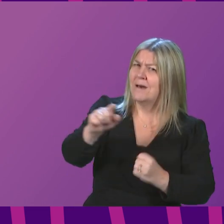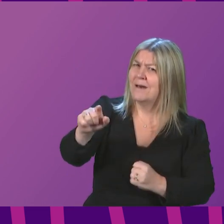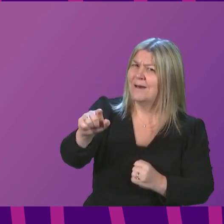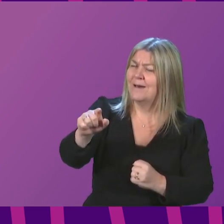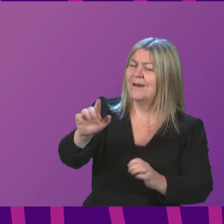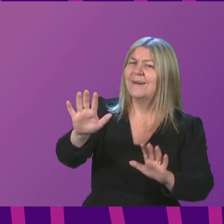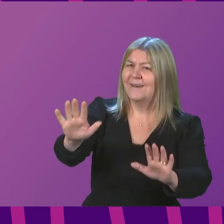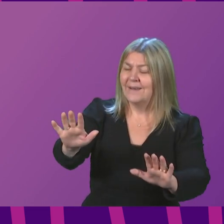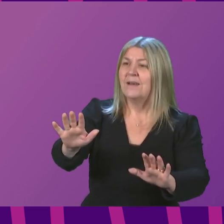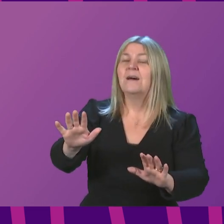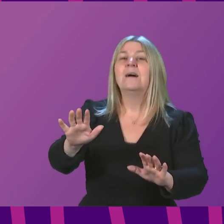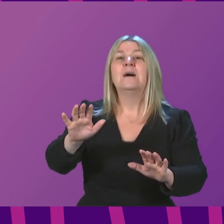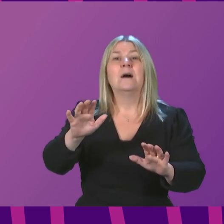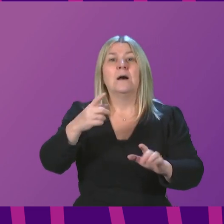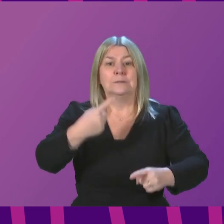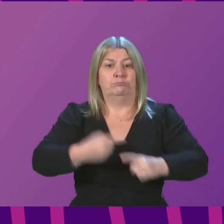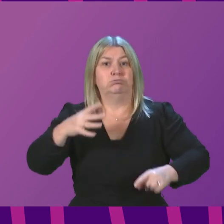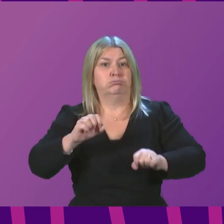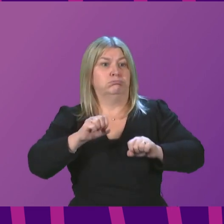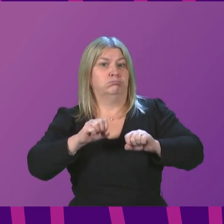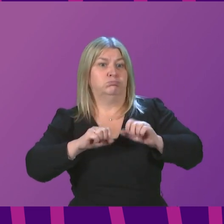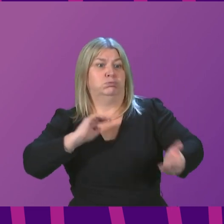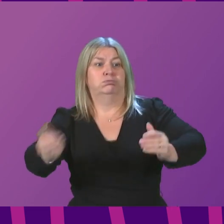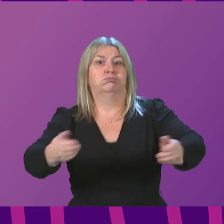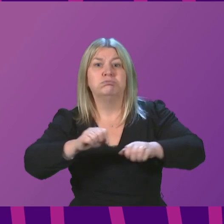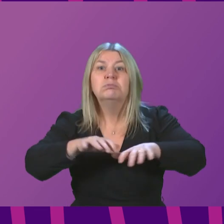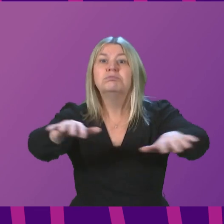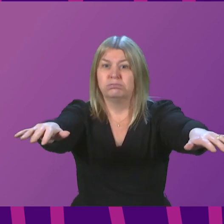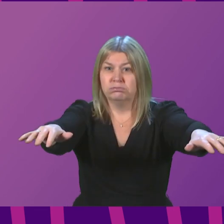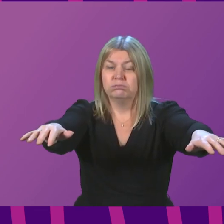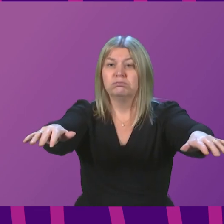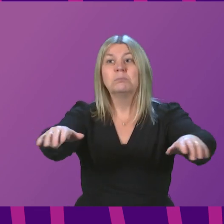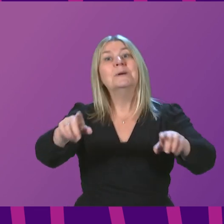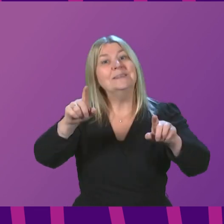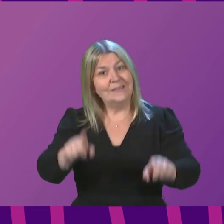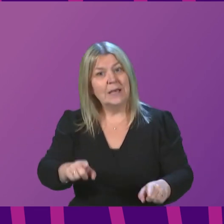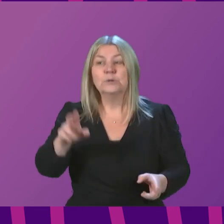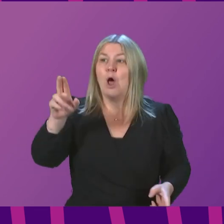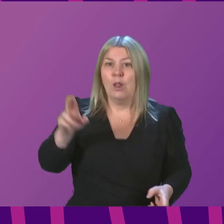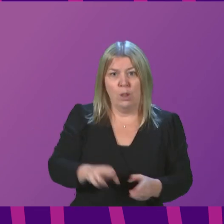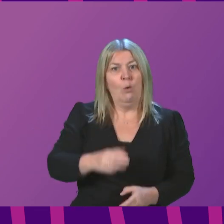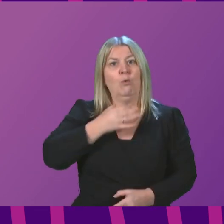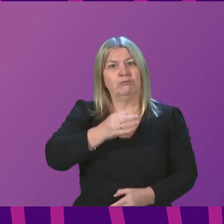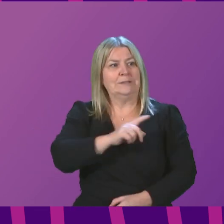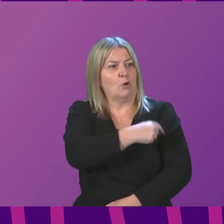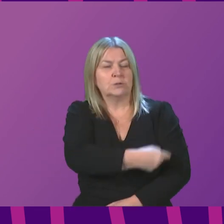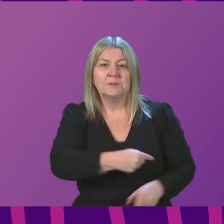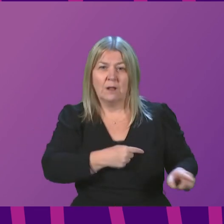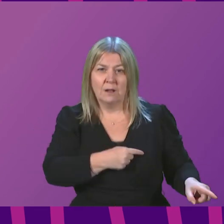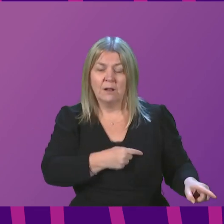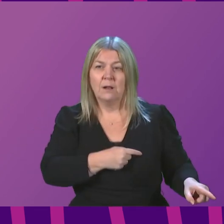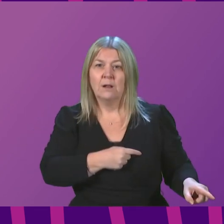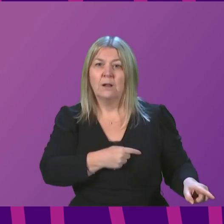transmissibility of Omicron could outweigh the benefits of a lower risk of hospitalisation. Therefore, we still need to be cautious